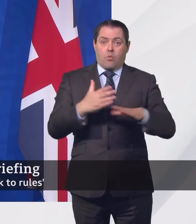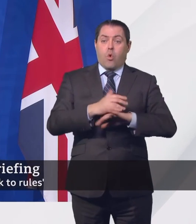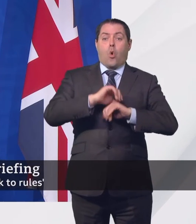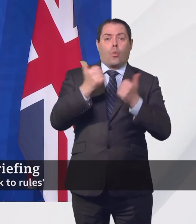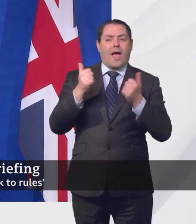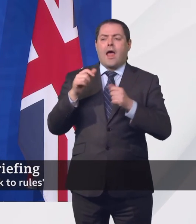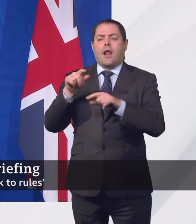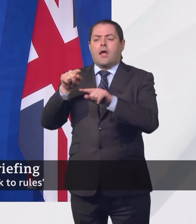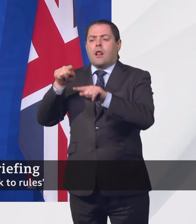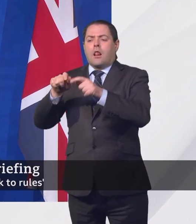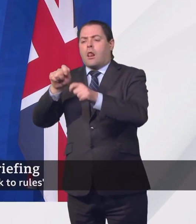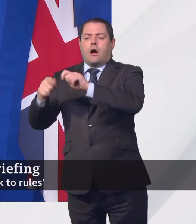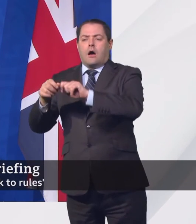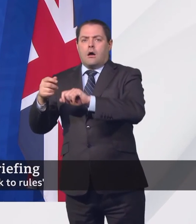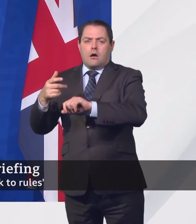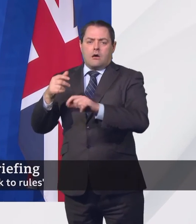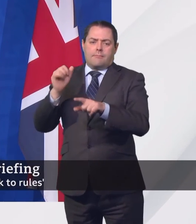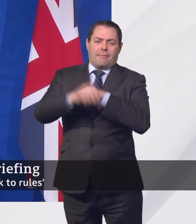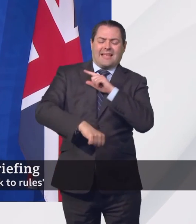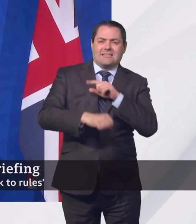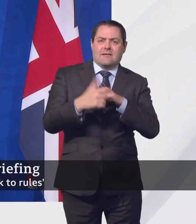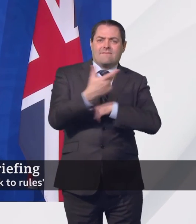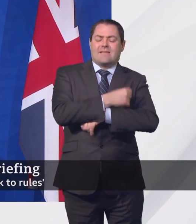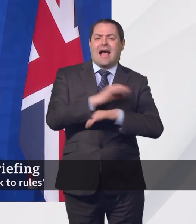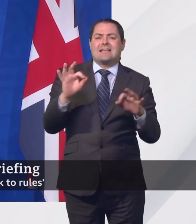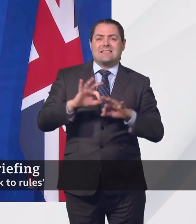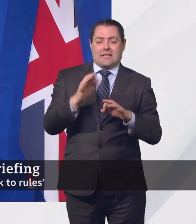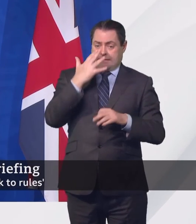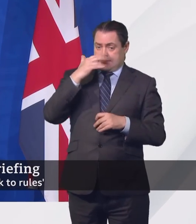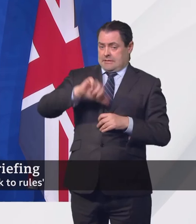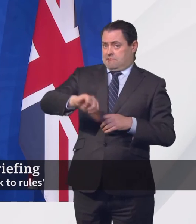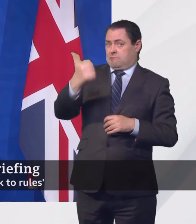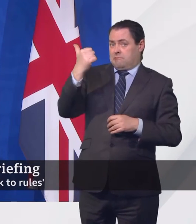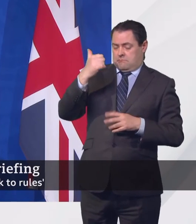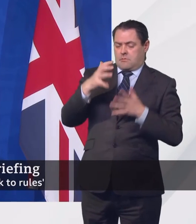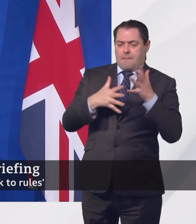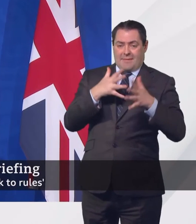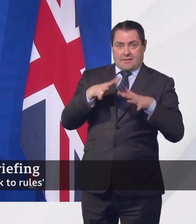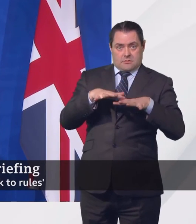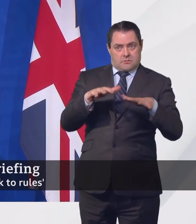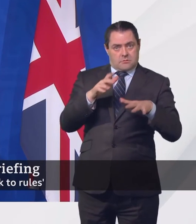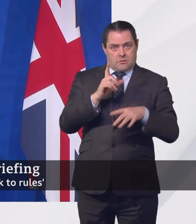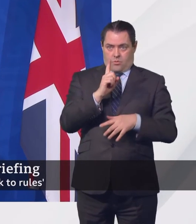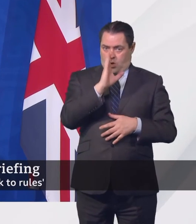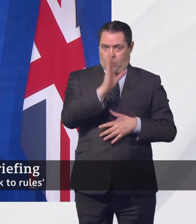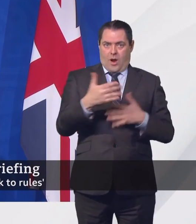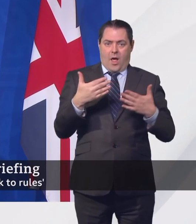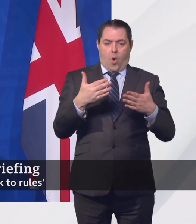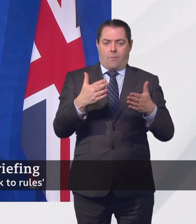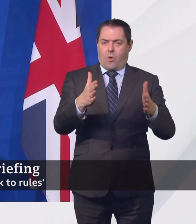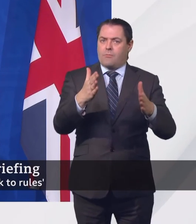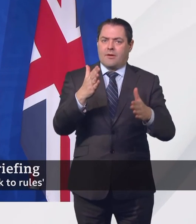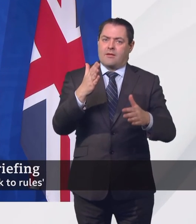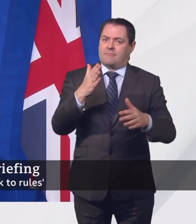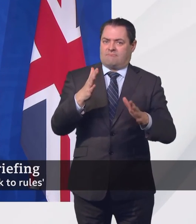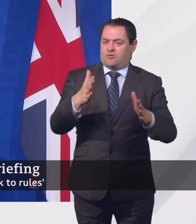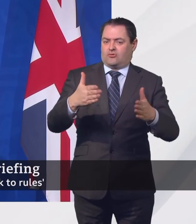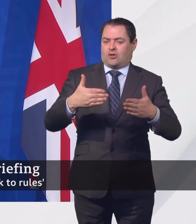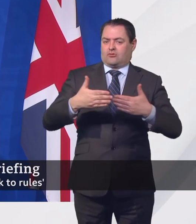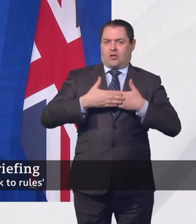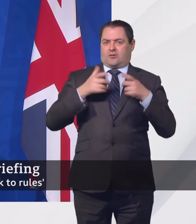as it looks as though they could be or looks as though they are, Sophia. So those are the